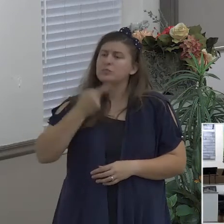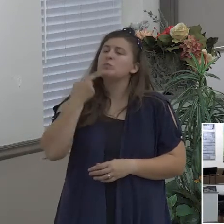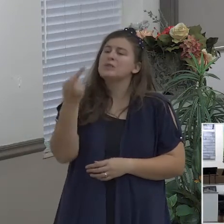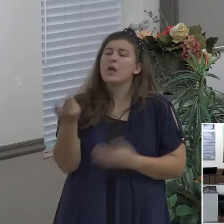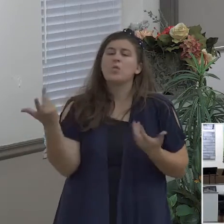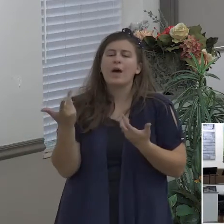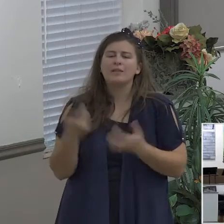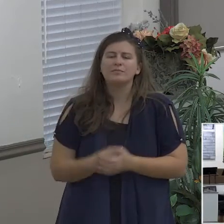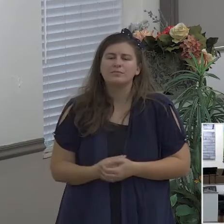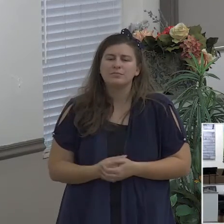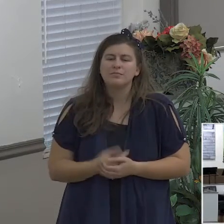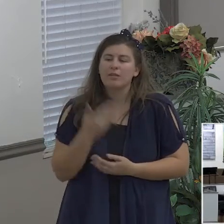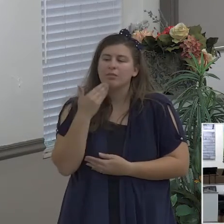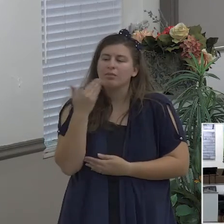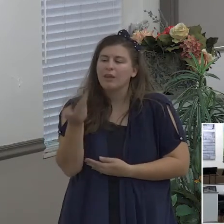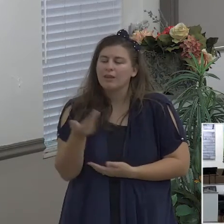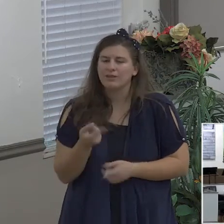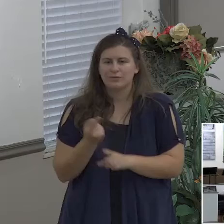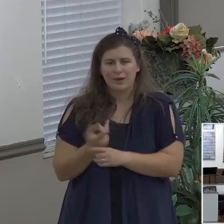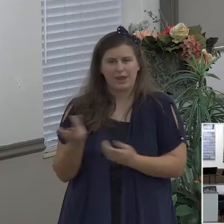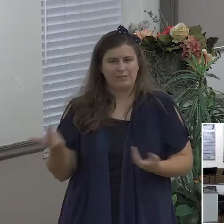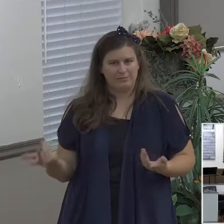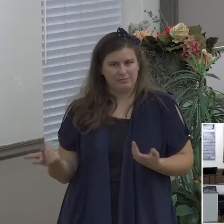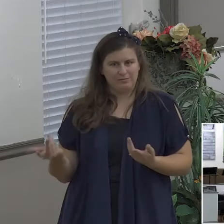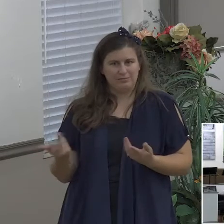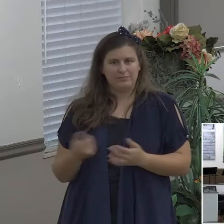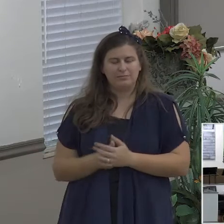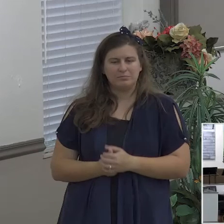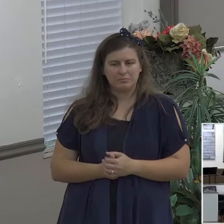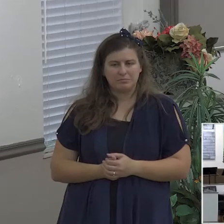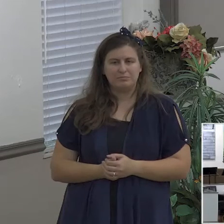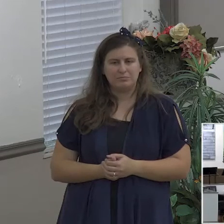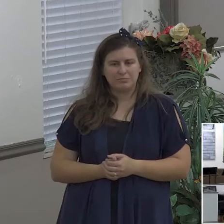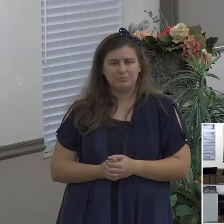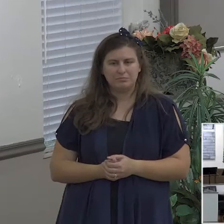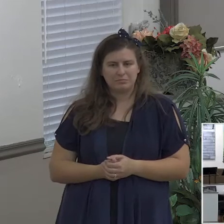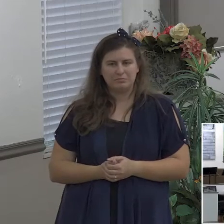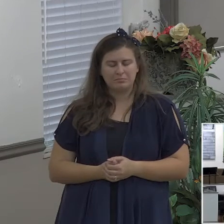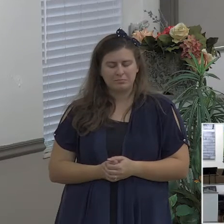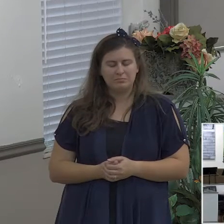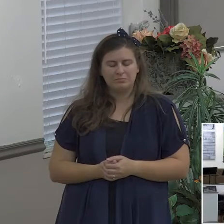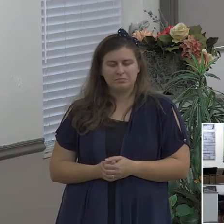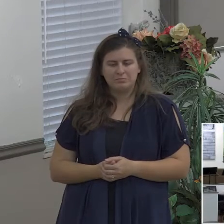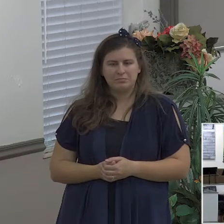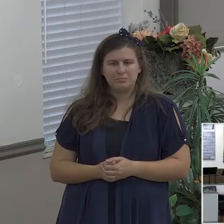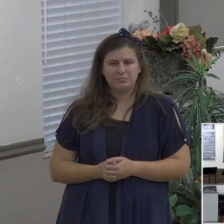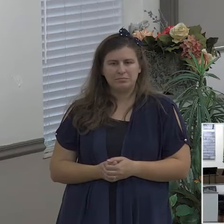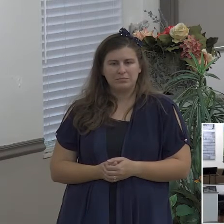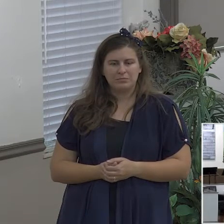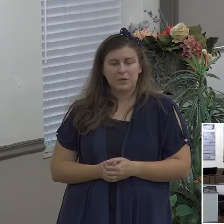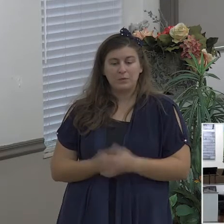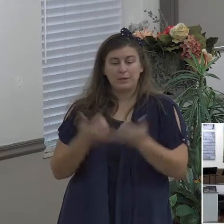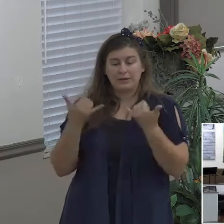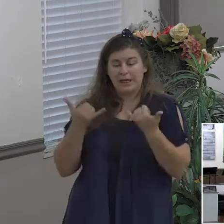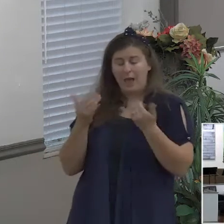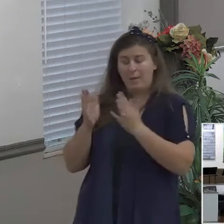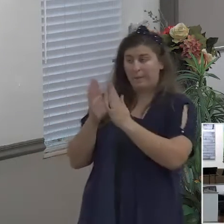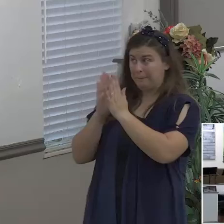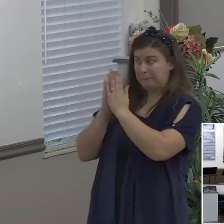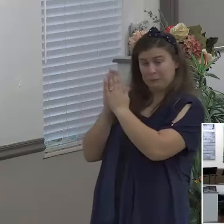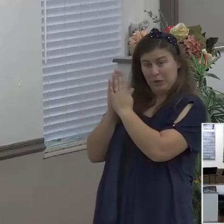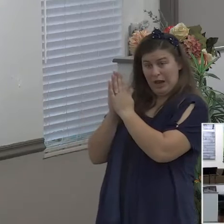in this particular case we're exercising our faith in God because we are